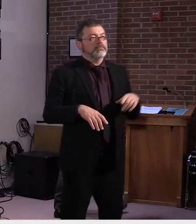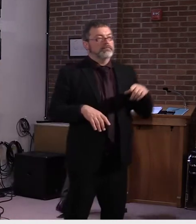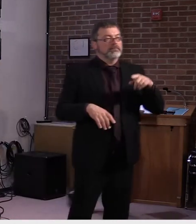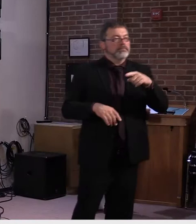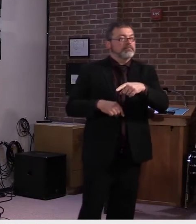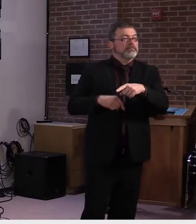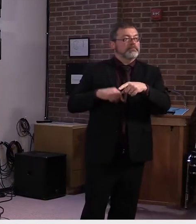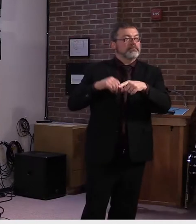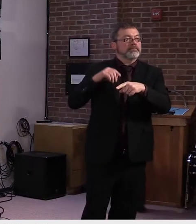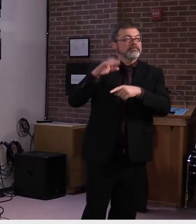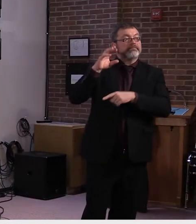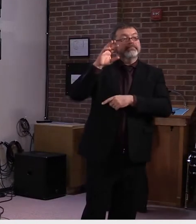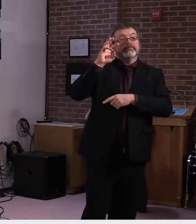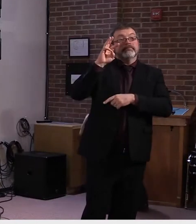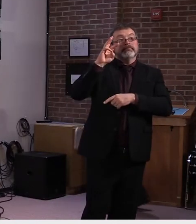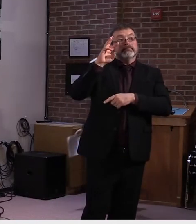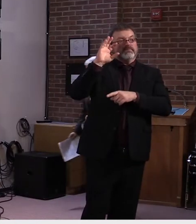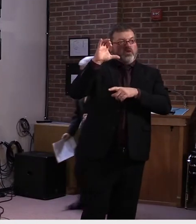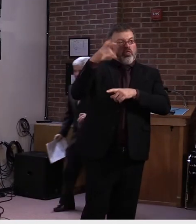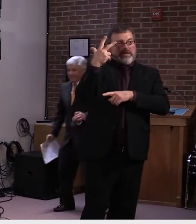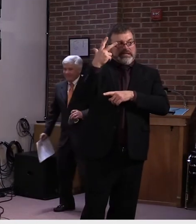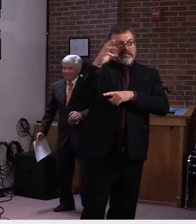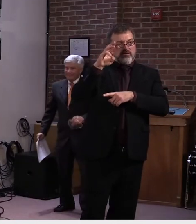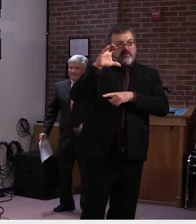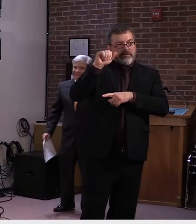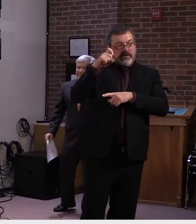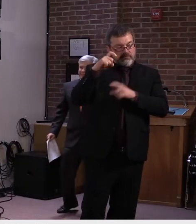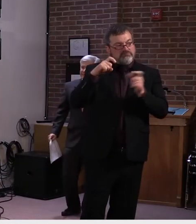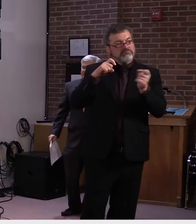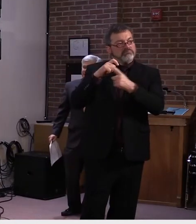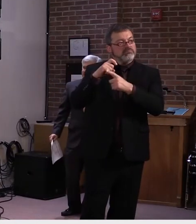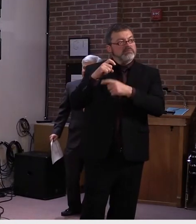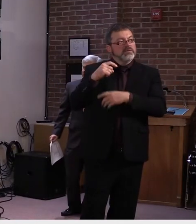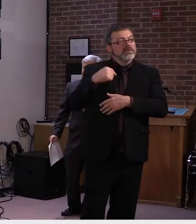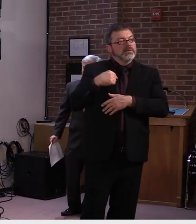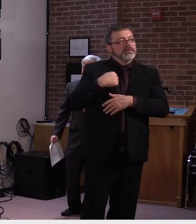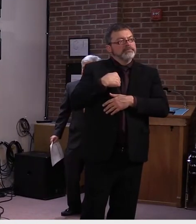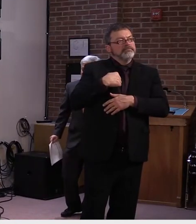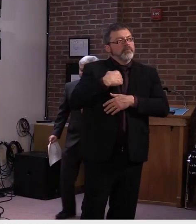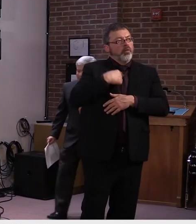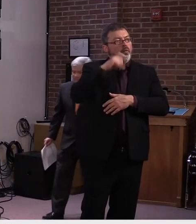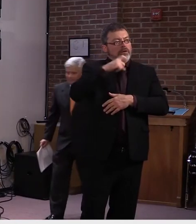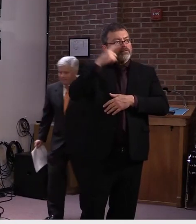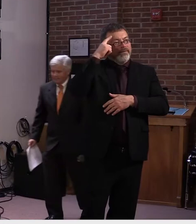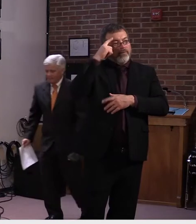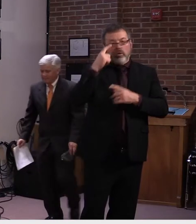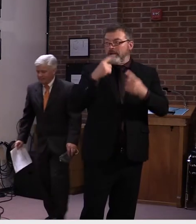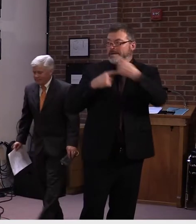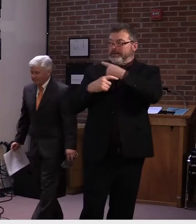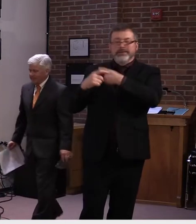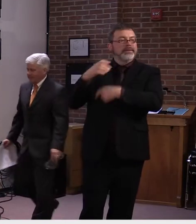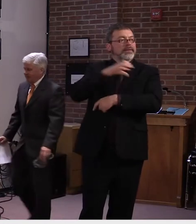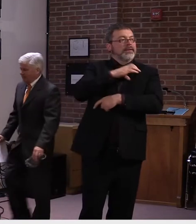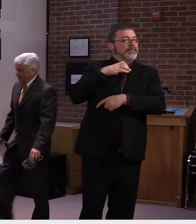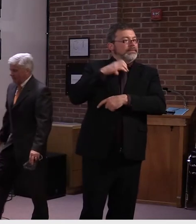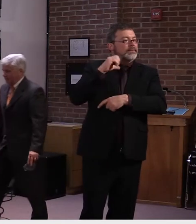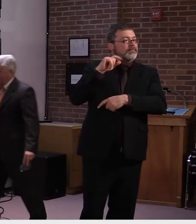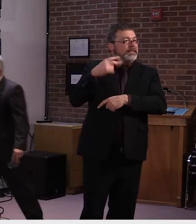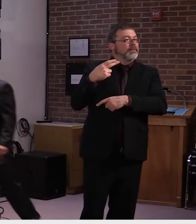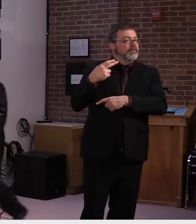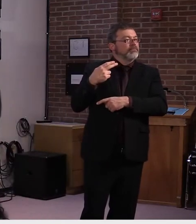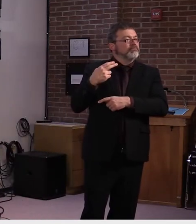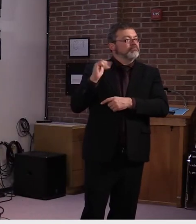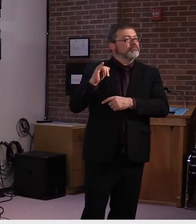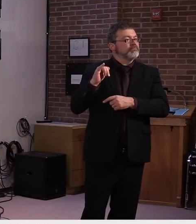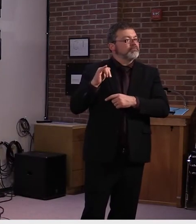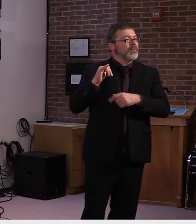My question is also probably for Mike Smith, but it's actually about long-term care facilities. When will families who have loved ones in long-term care